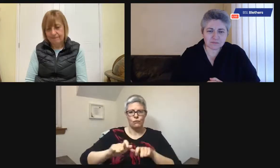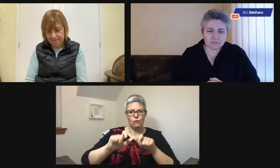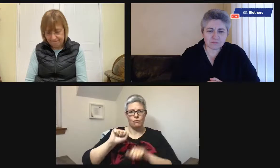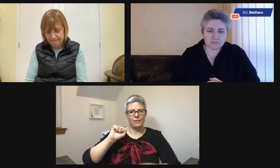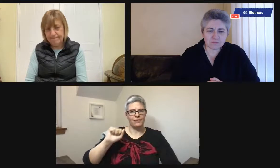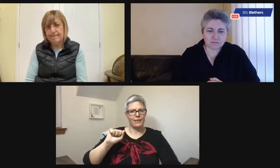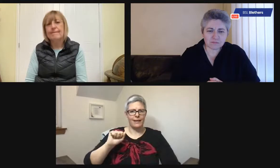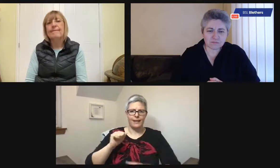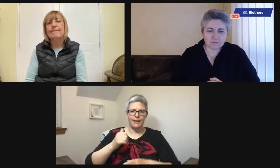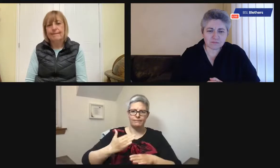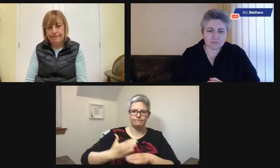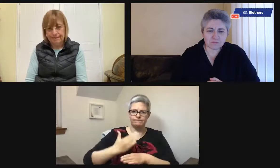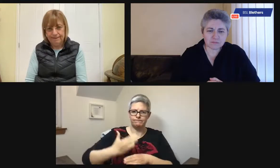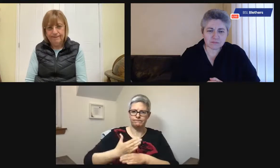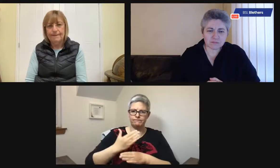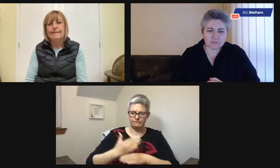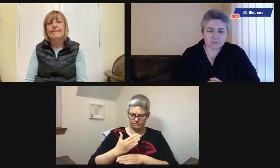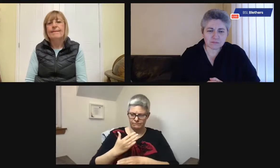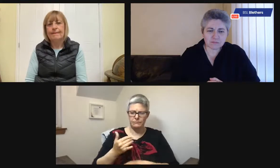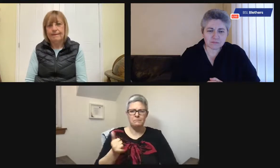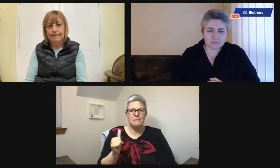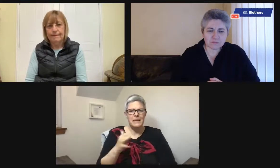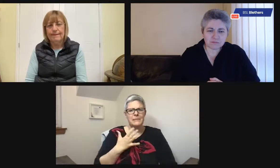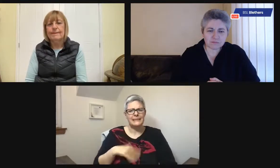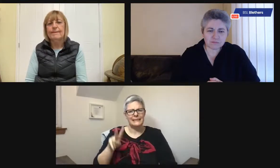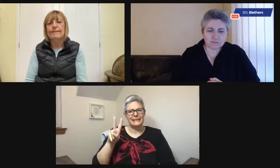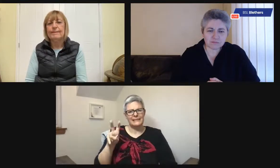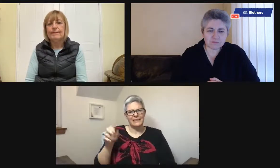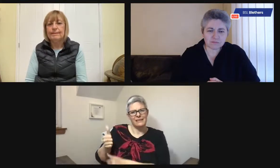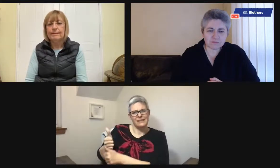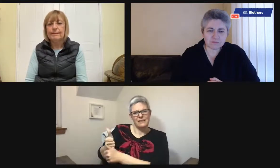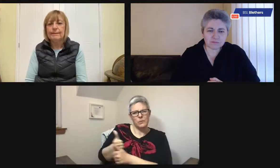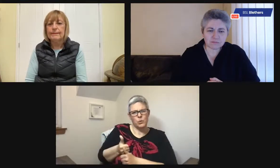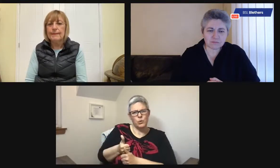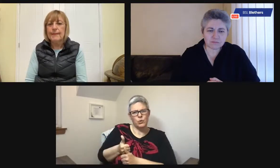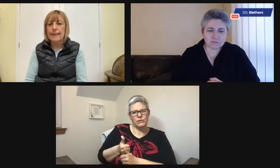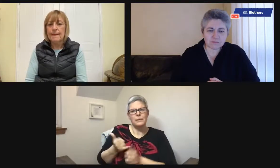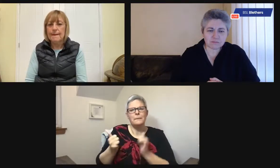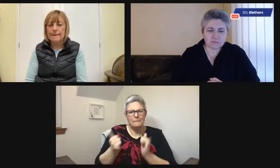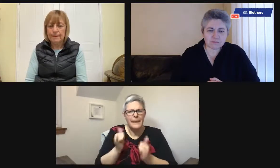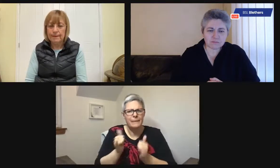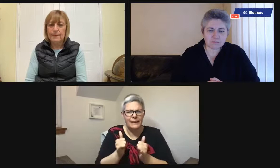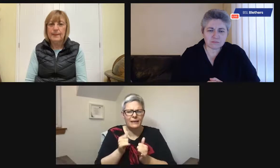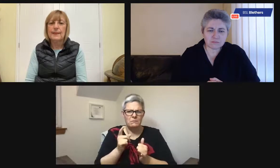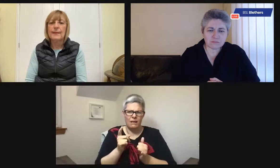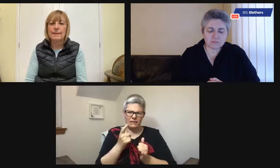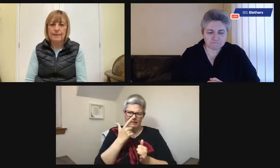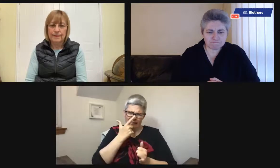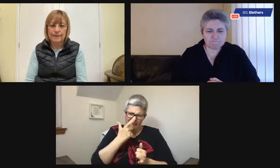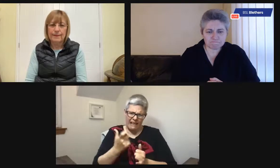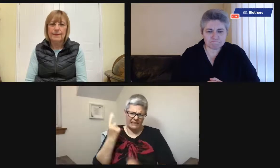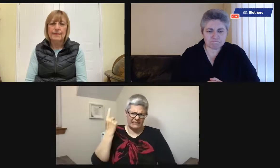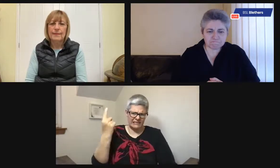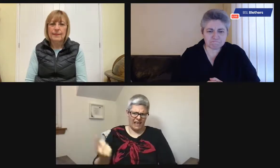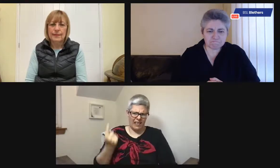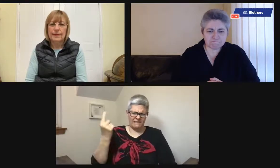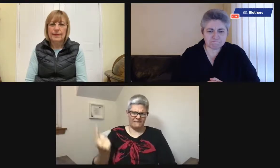people with dementia continue to live as independently as possible and as actively as possible. And they may need support